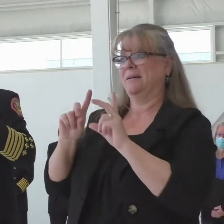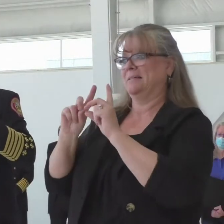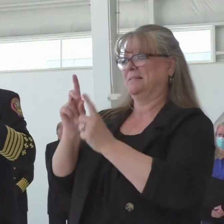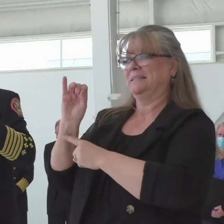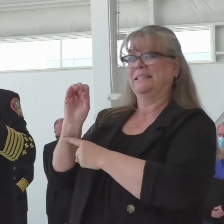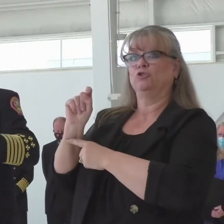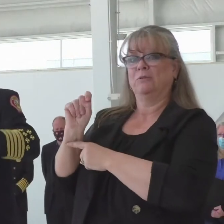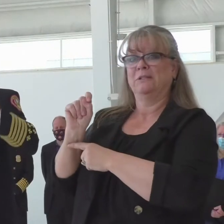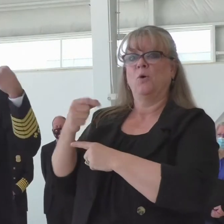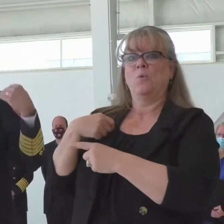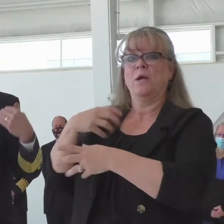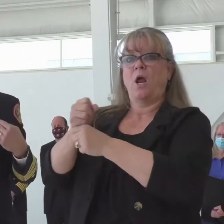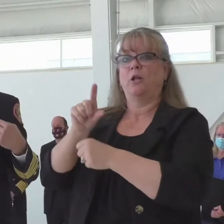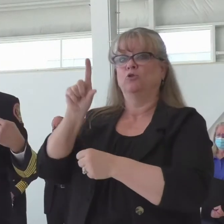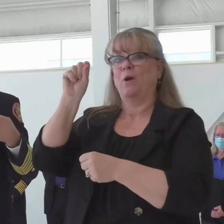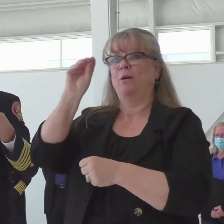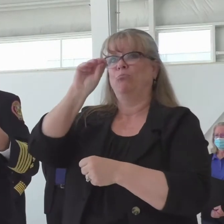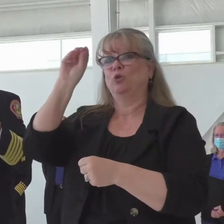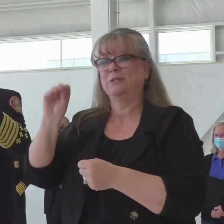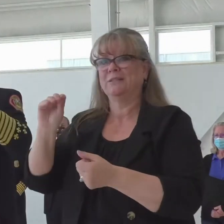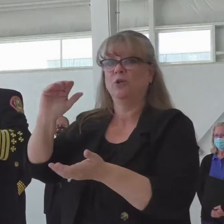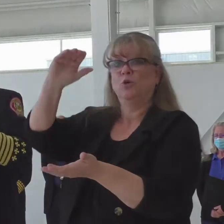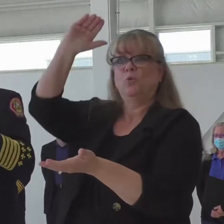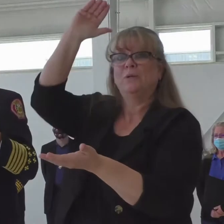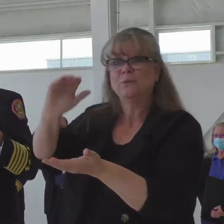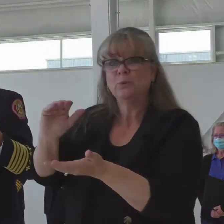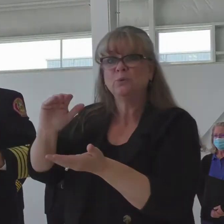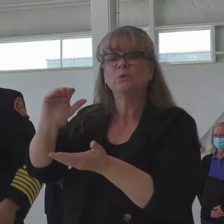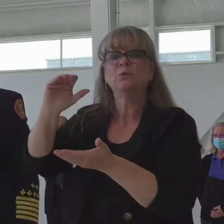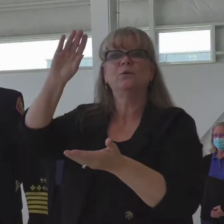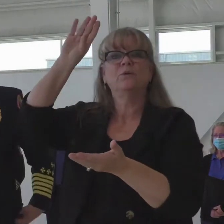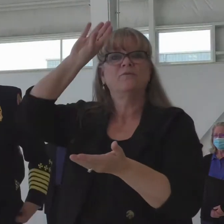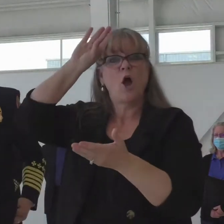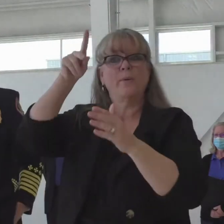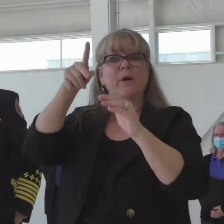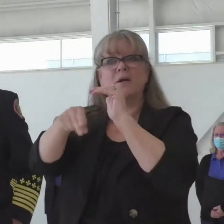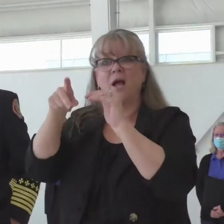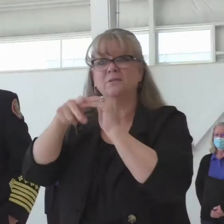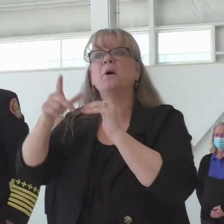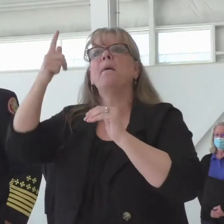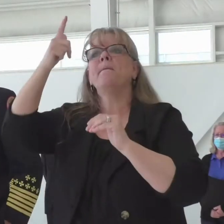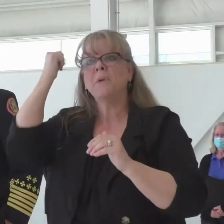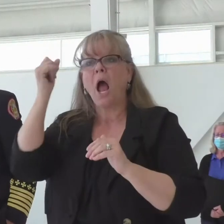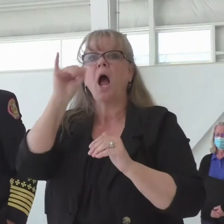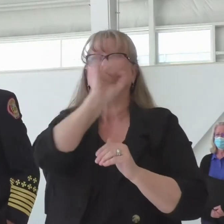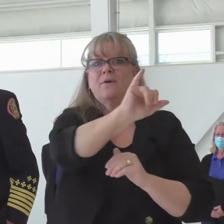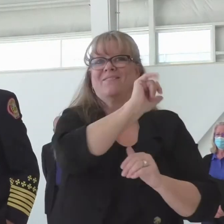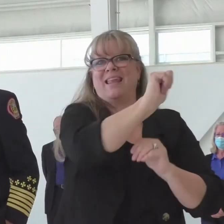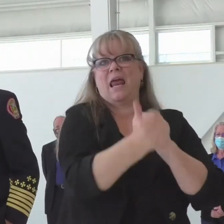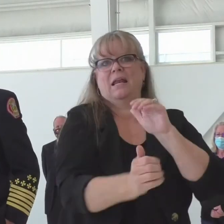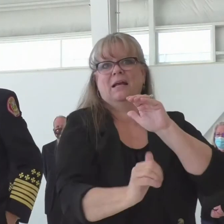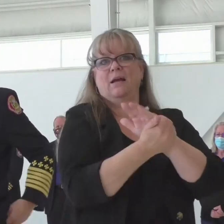firefighting staff several years ago because of the Gallagher Amendment. So as you look at that across the state, that